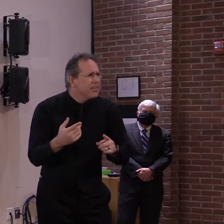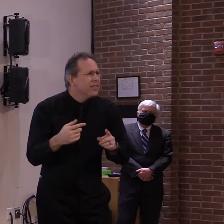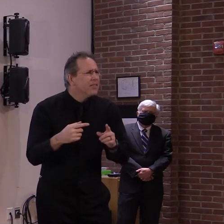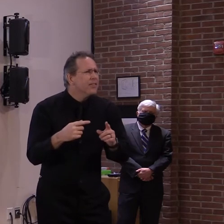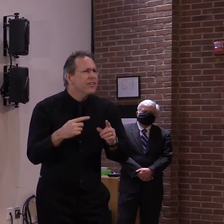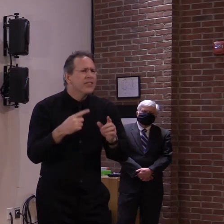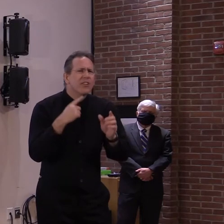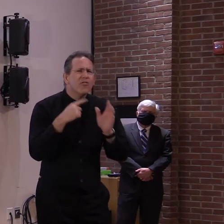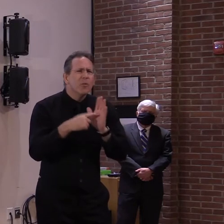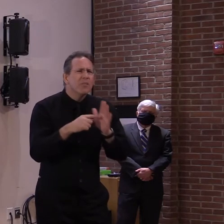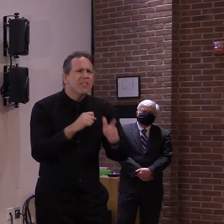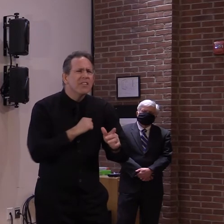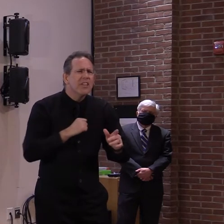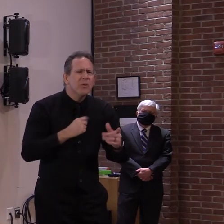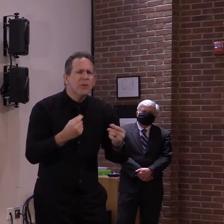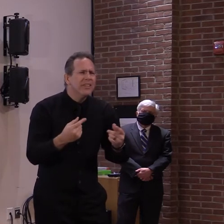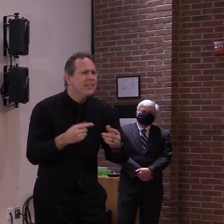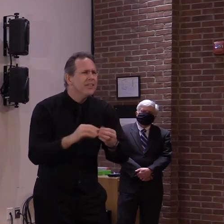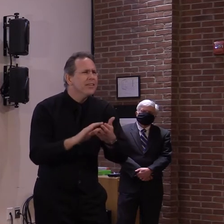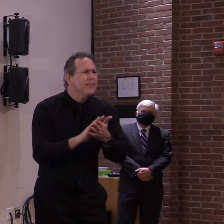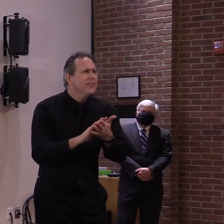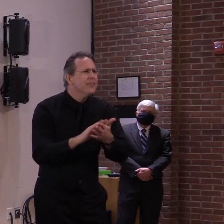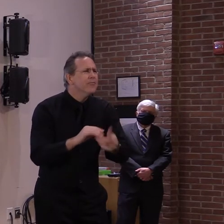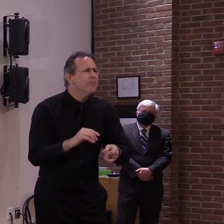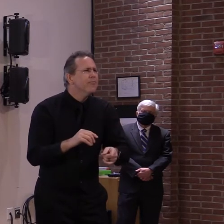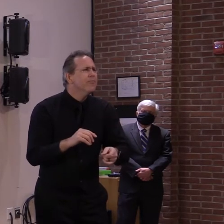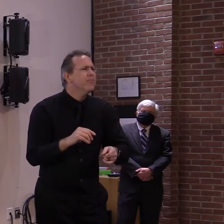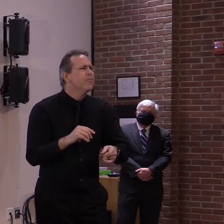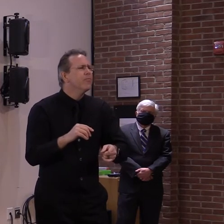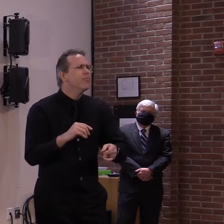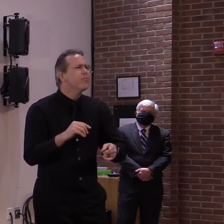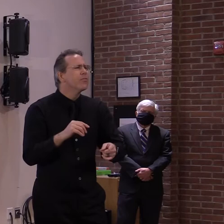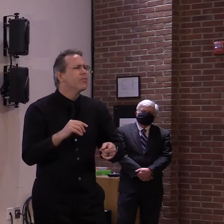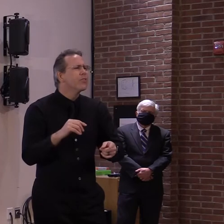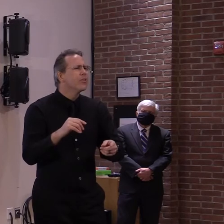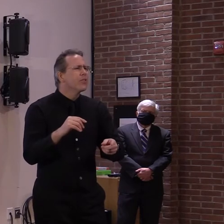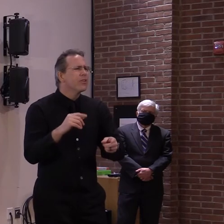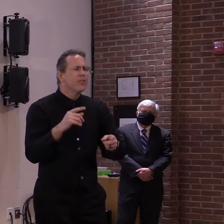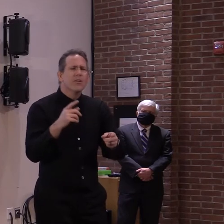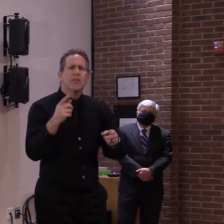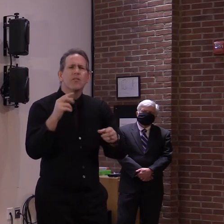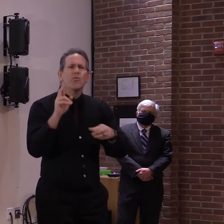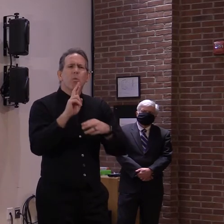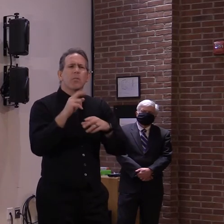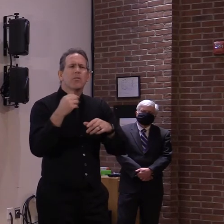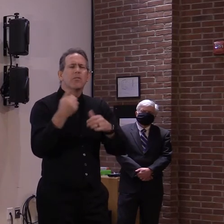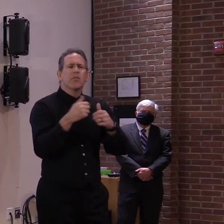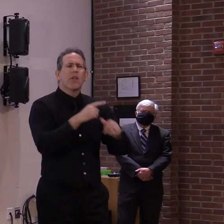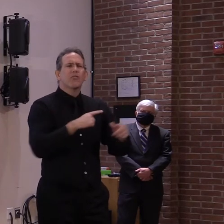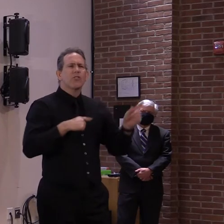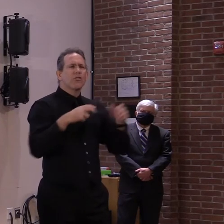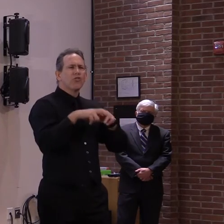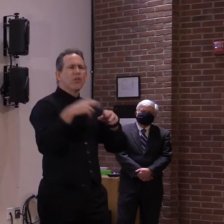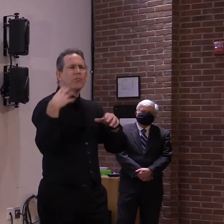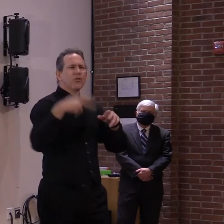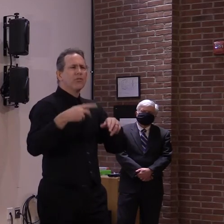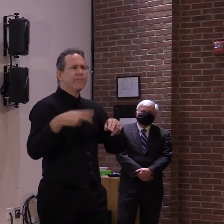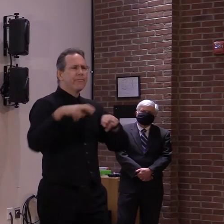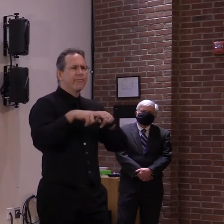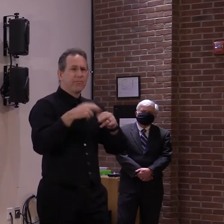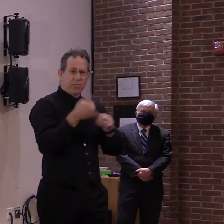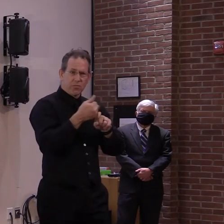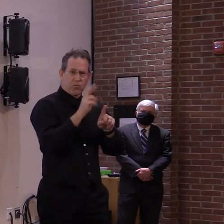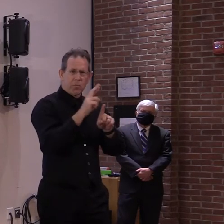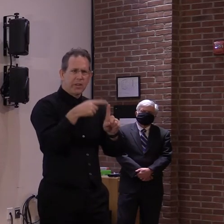resign as chair of the Vermont Republican Party? Well, I think, uh, I think the Republican Party, again, uh, some of the, uh, officials in the